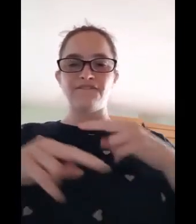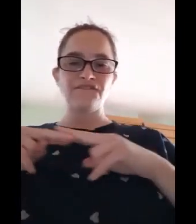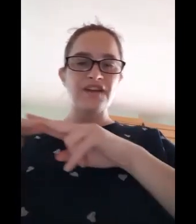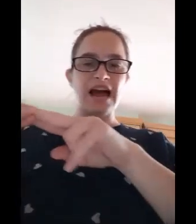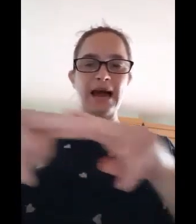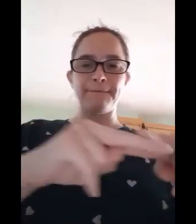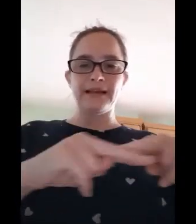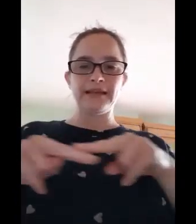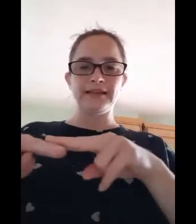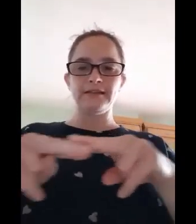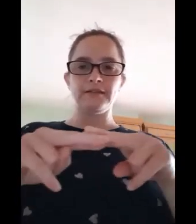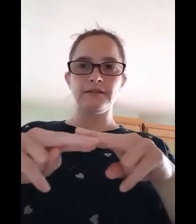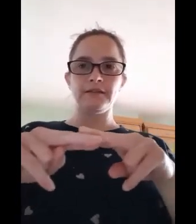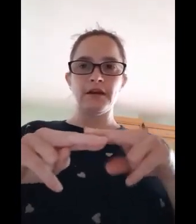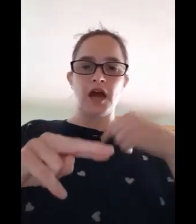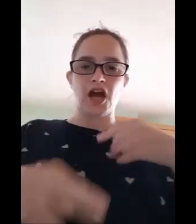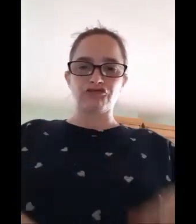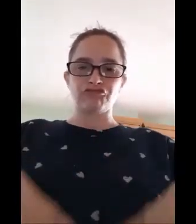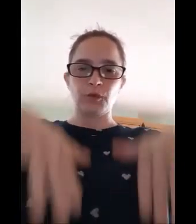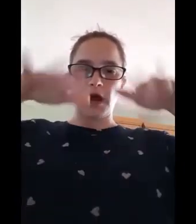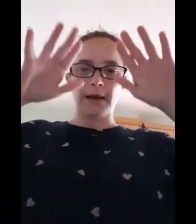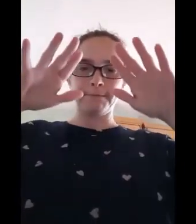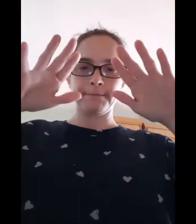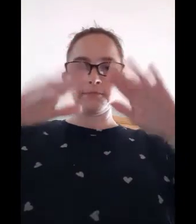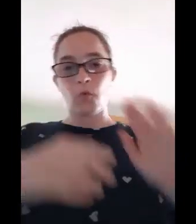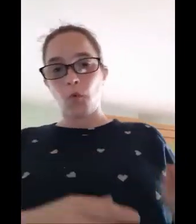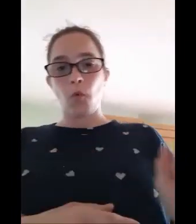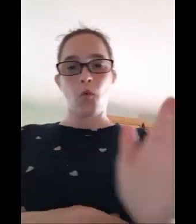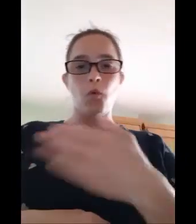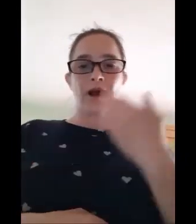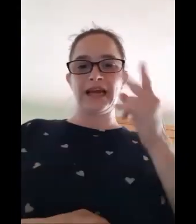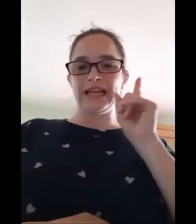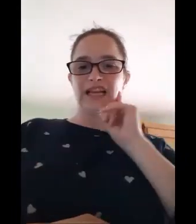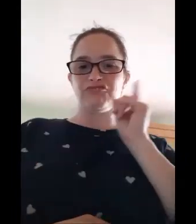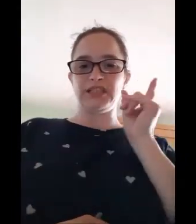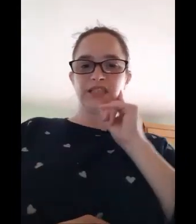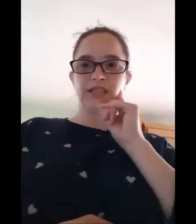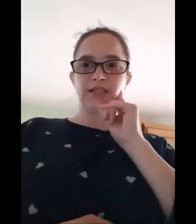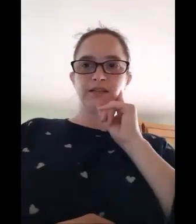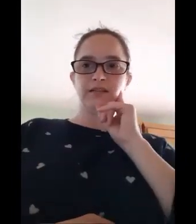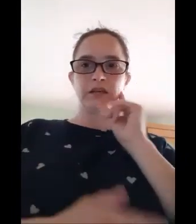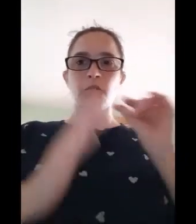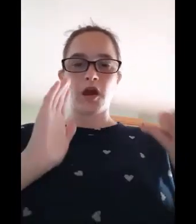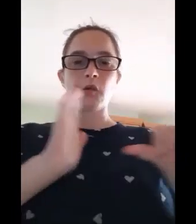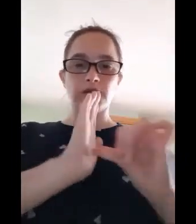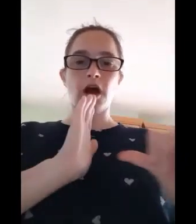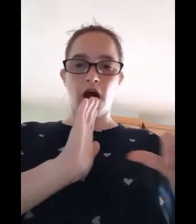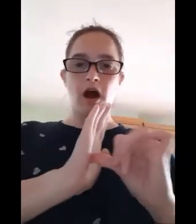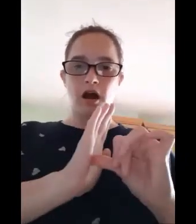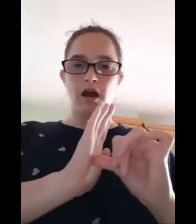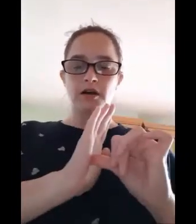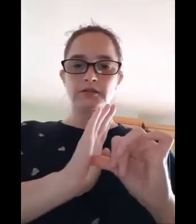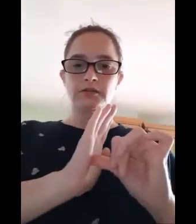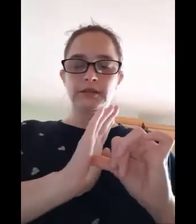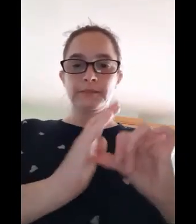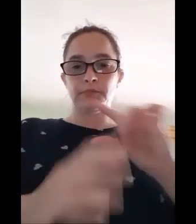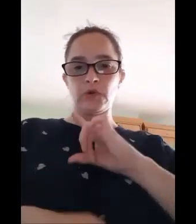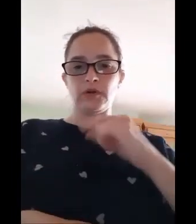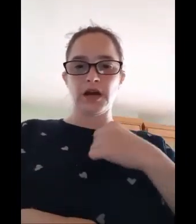family, I grew up waiting. It was hard because I